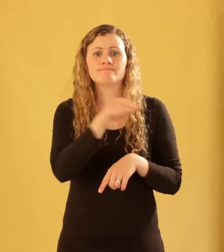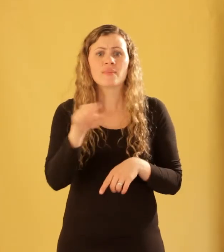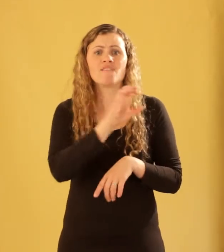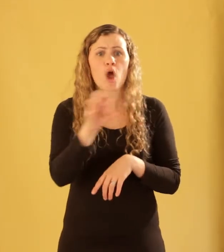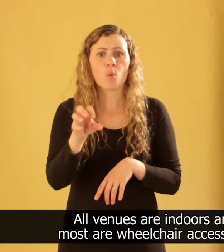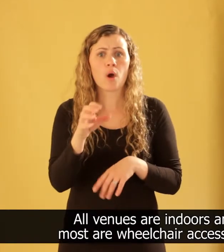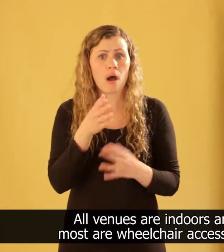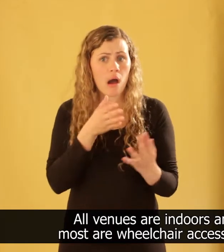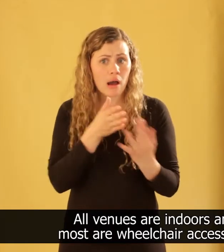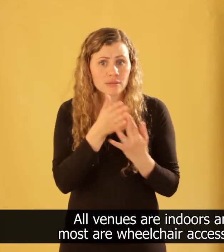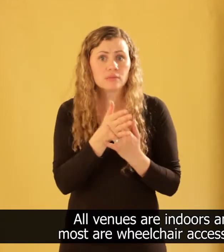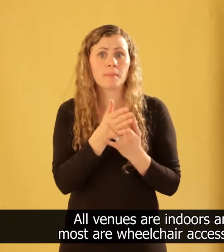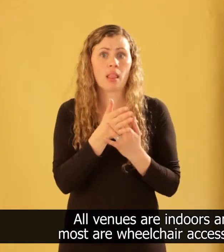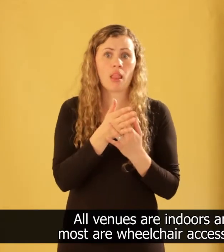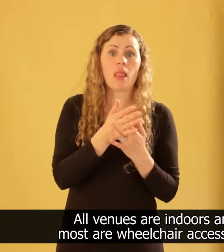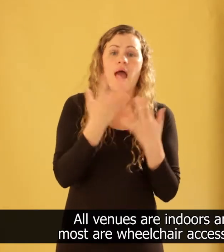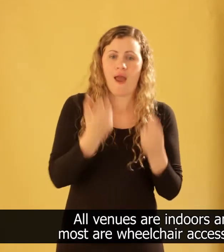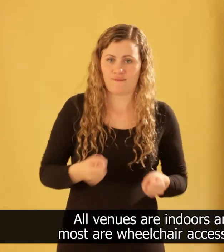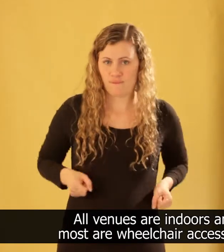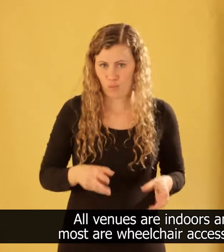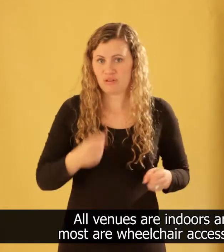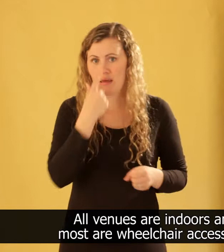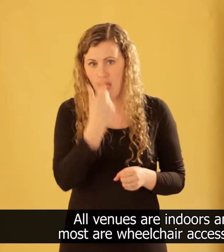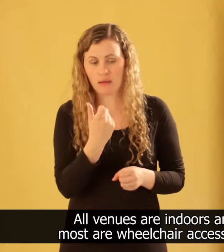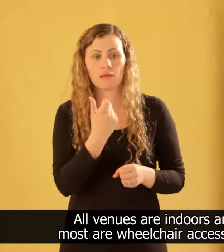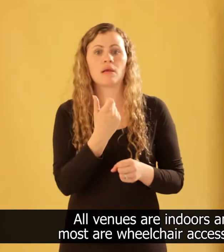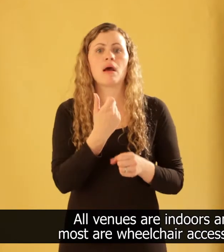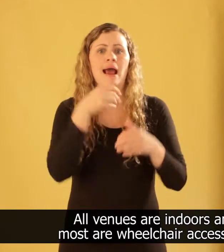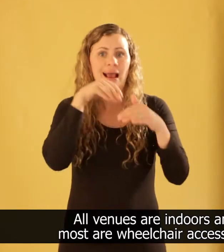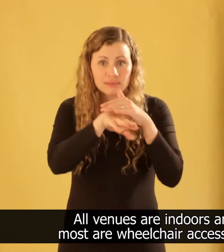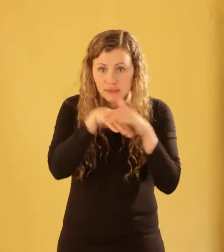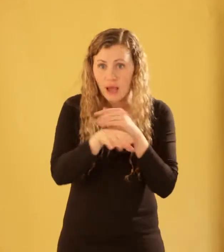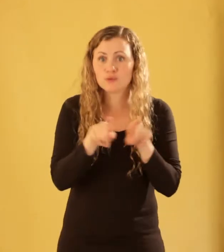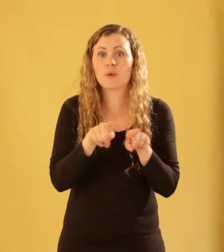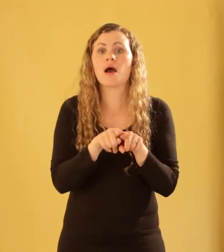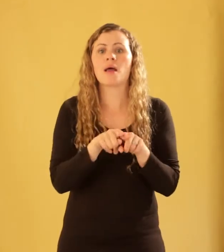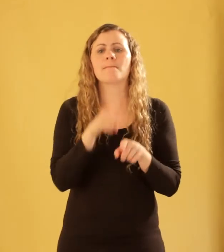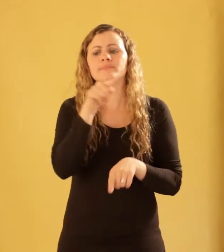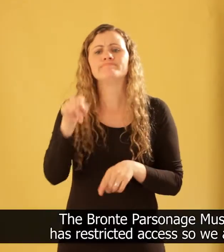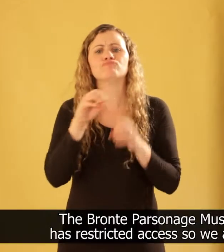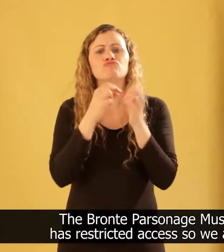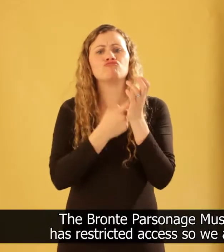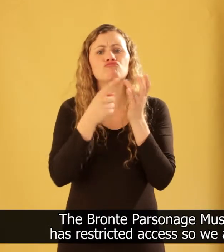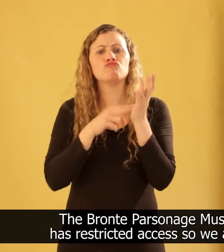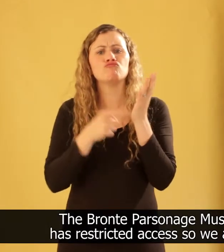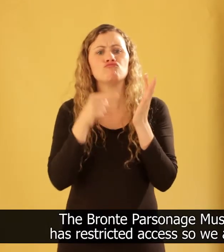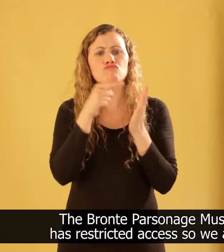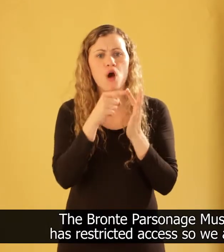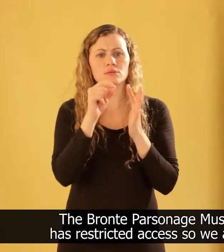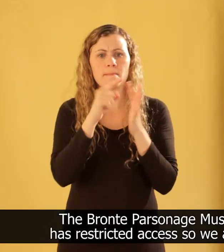All venues are indoors and most are wheelchair accessible. The Bronte Parsonage Museum